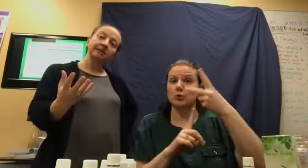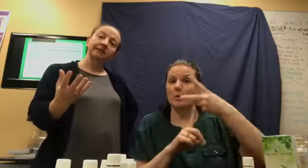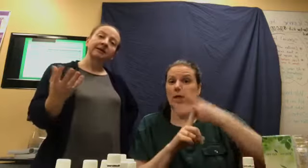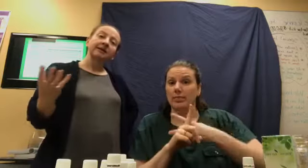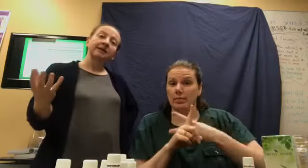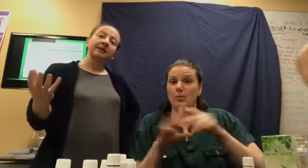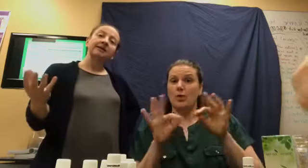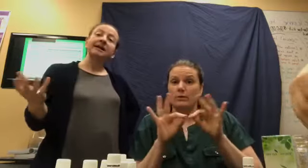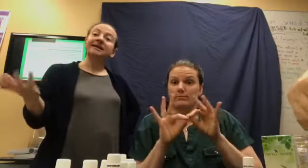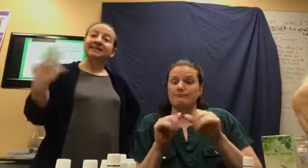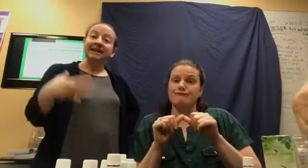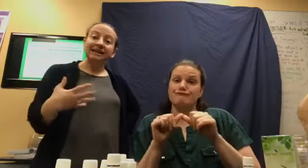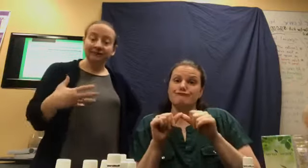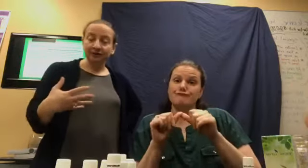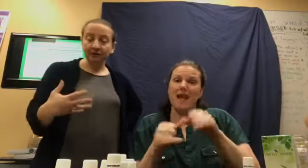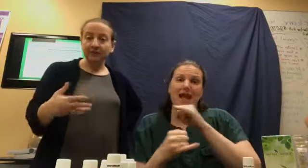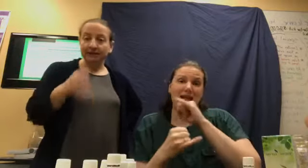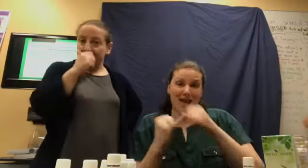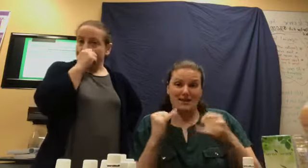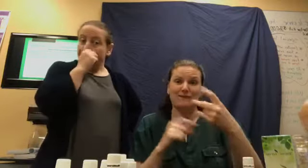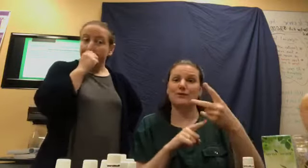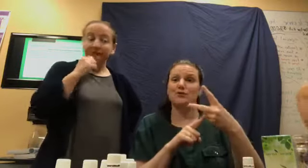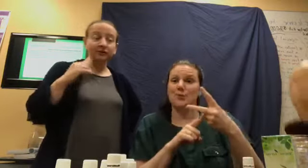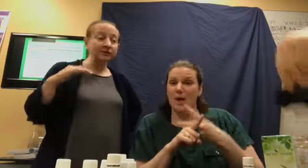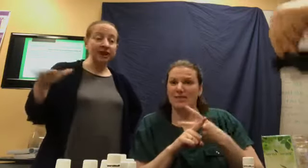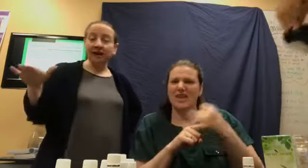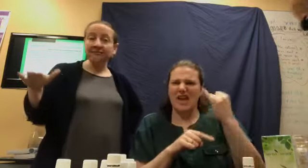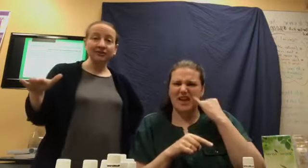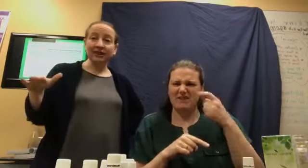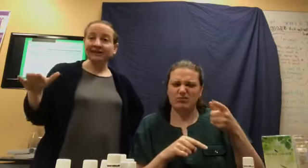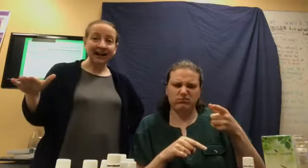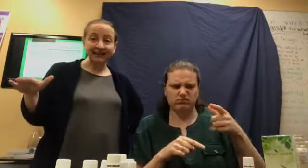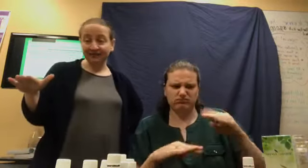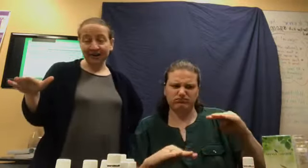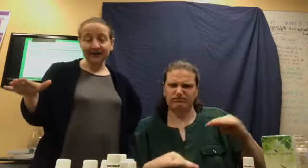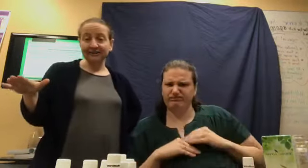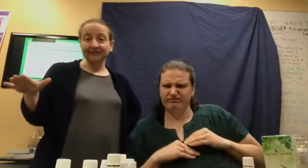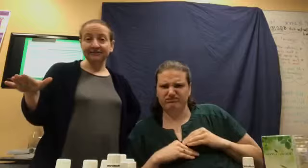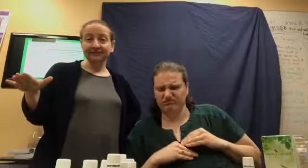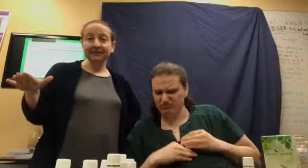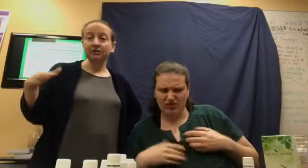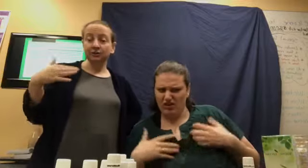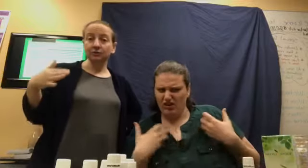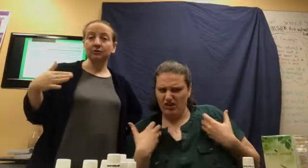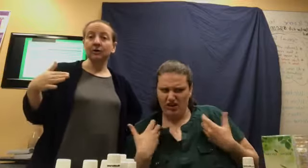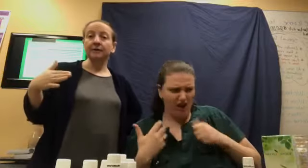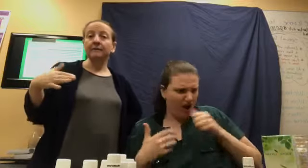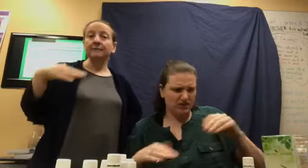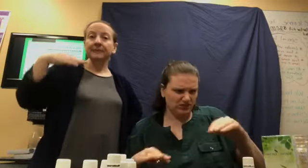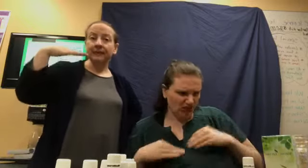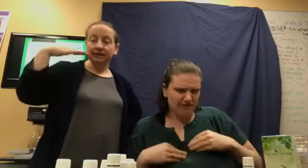then at the end of two months, if you're not satisfied, you can